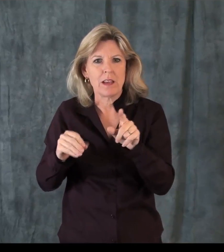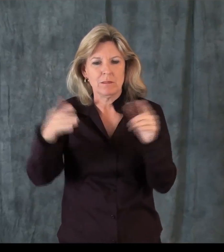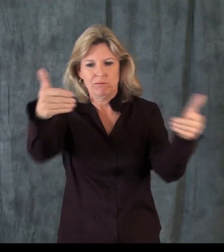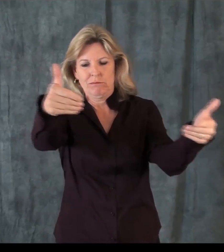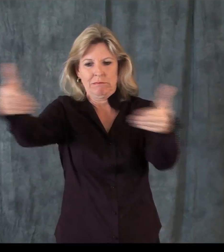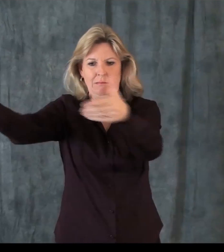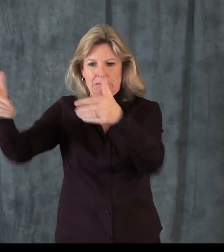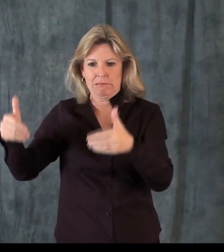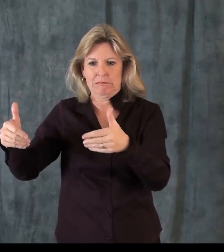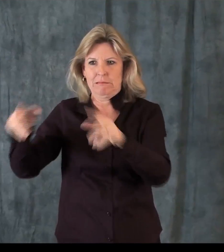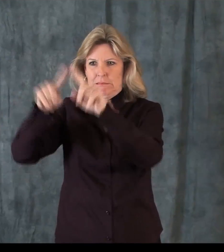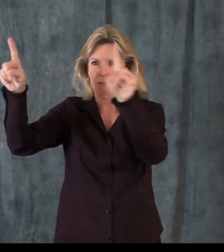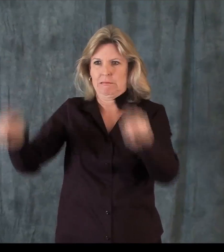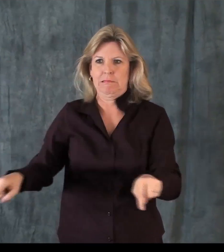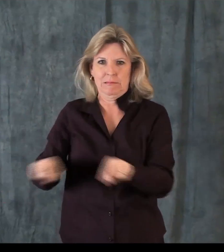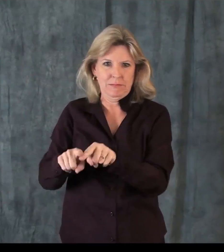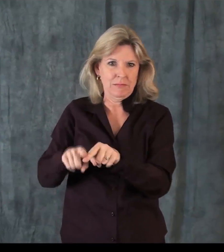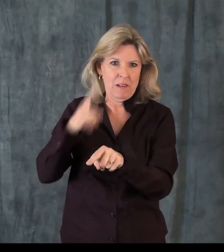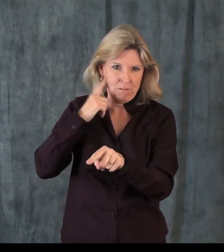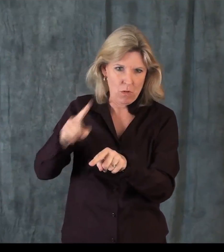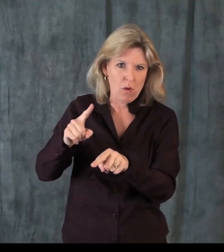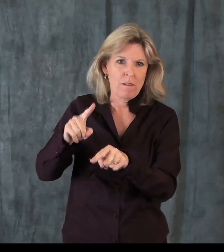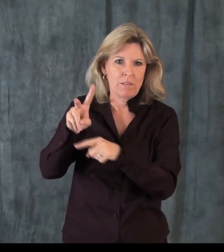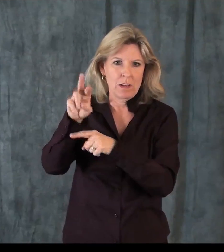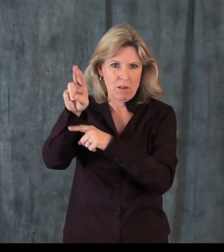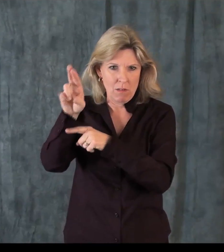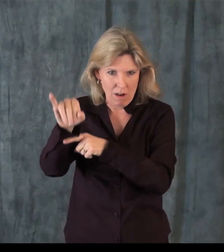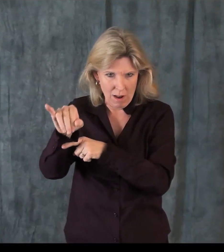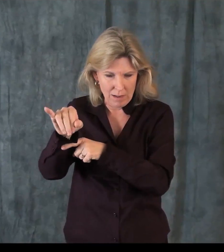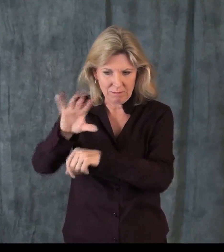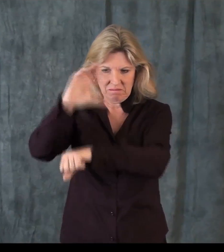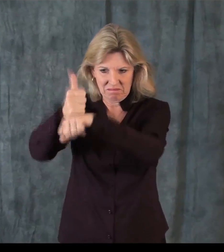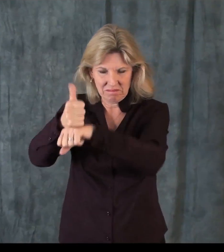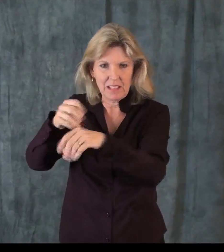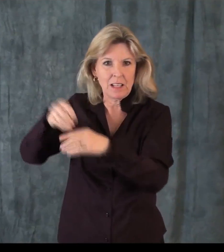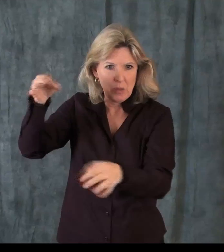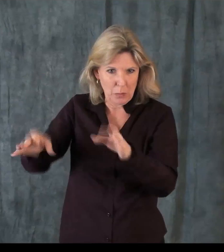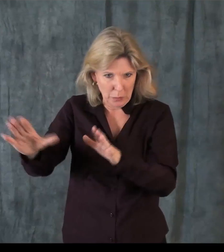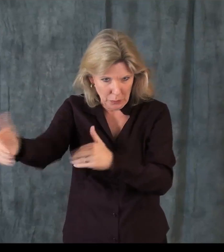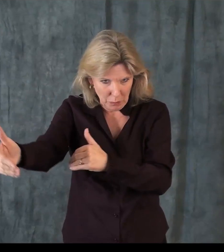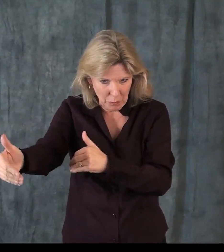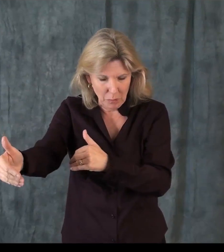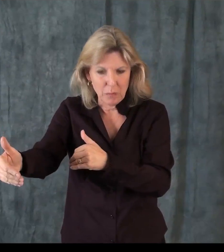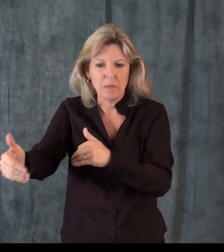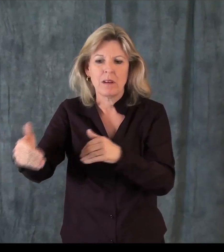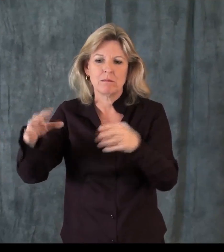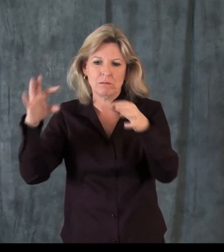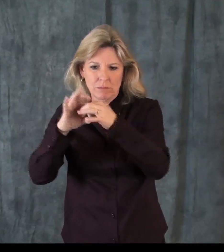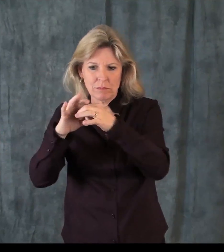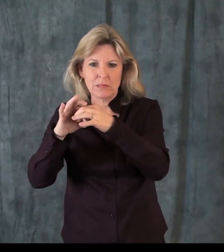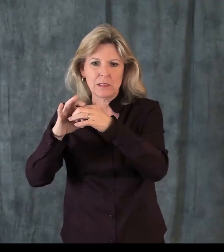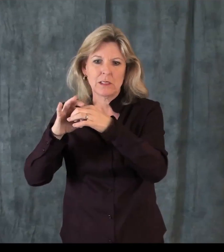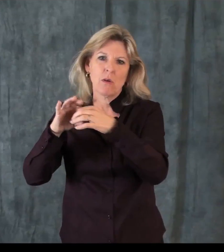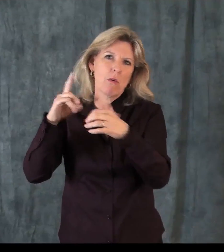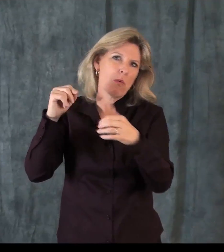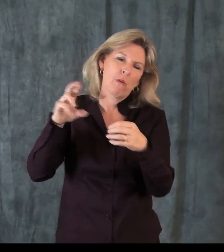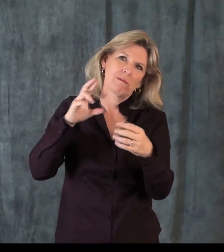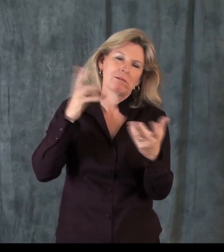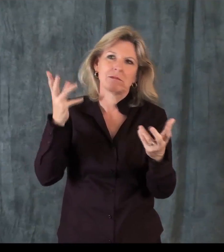are qualified in the local area. So for that reason, VRI seems to be a great way to provide services within the courtroom. And these